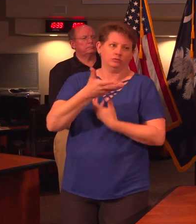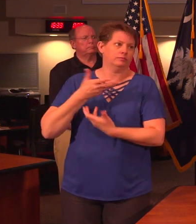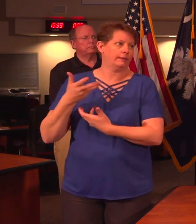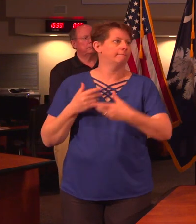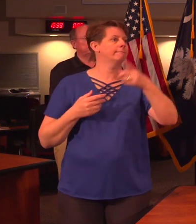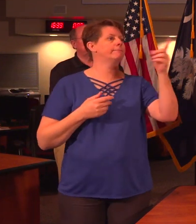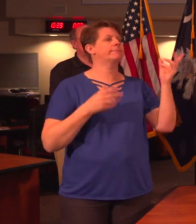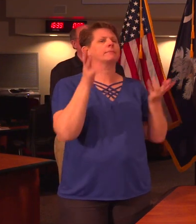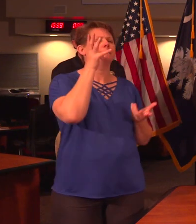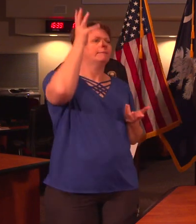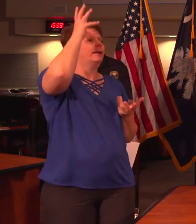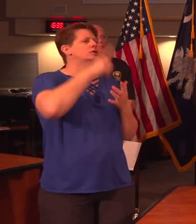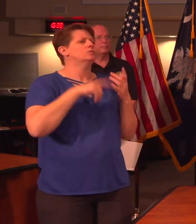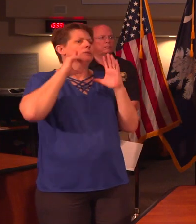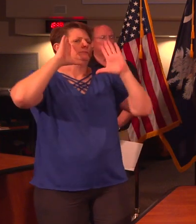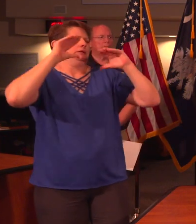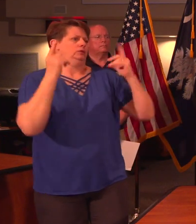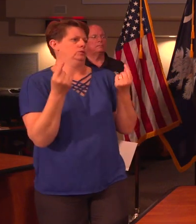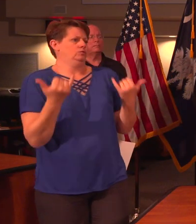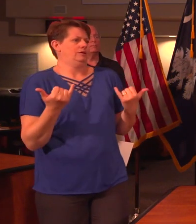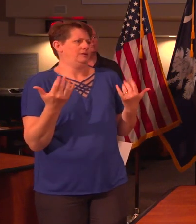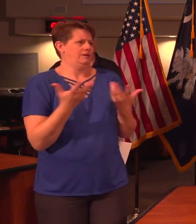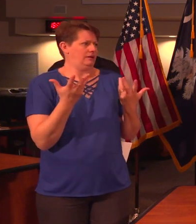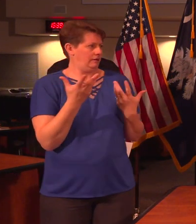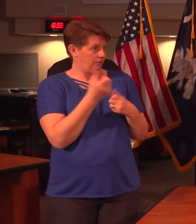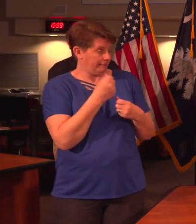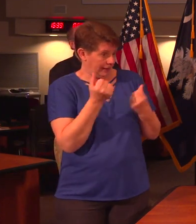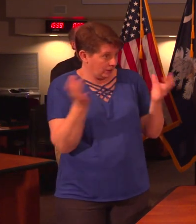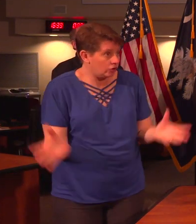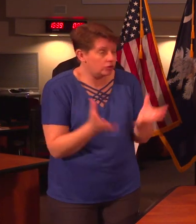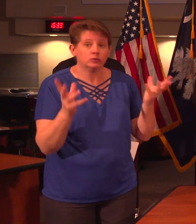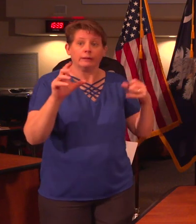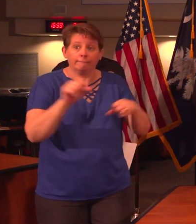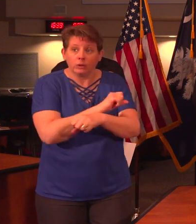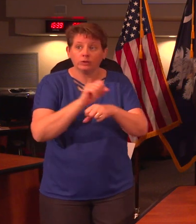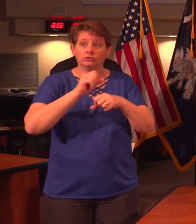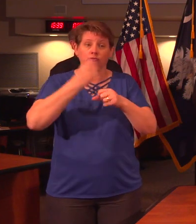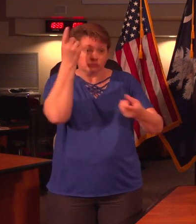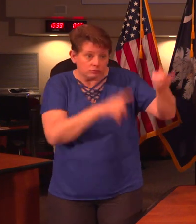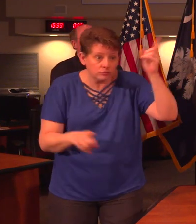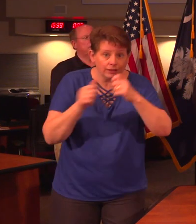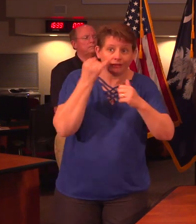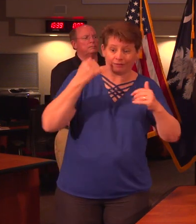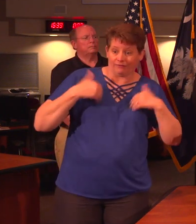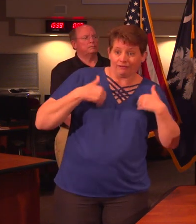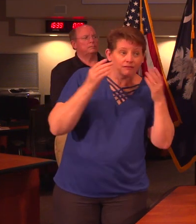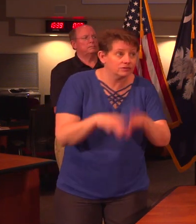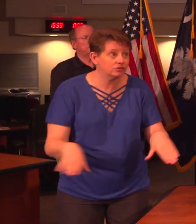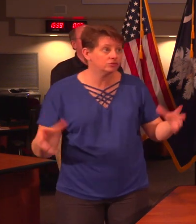What are parents expected to do right now? Have you all made any encouragement to employers to work with them if they have young children?